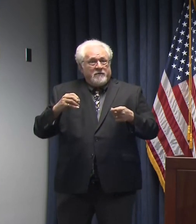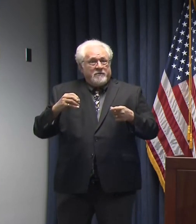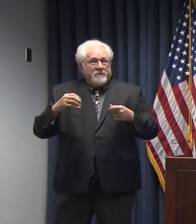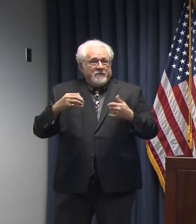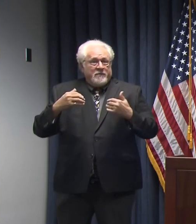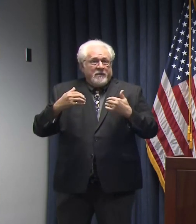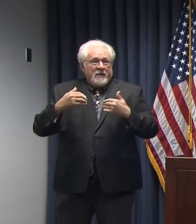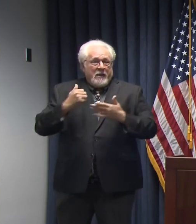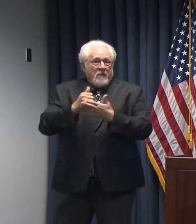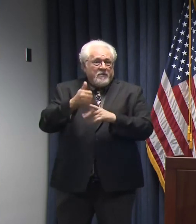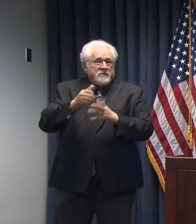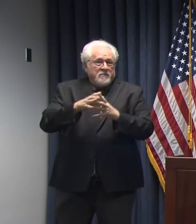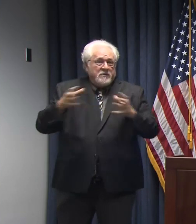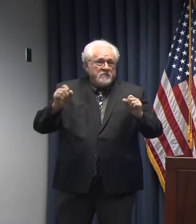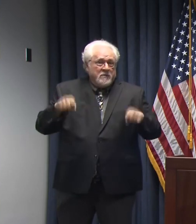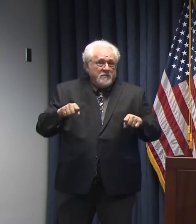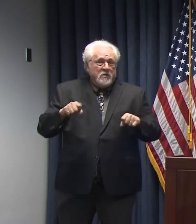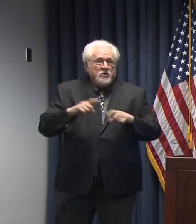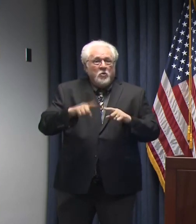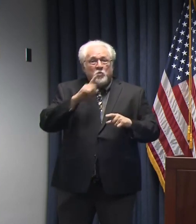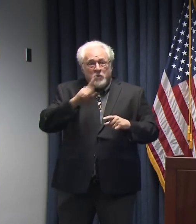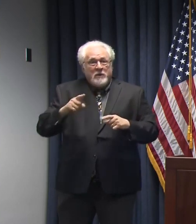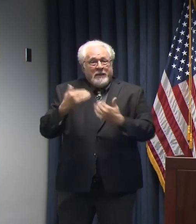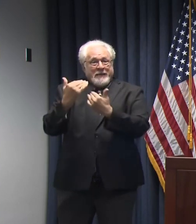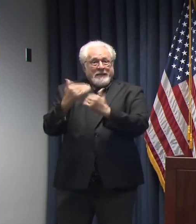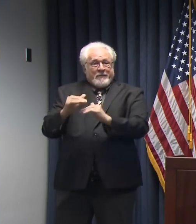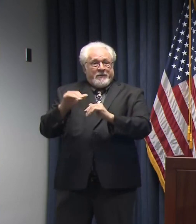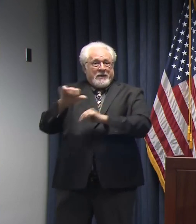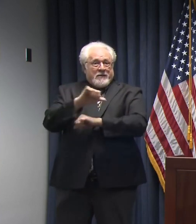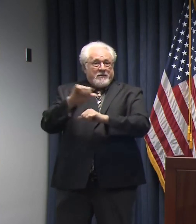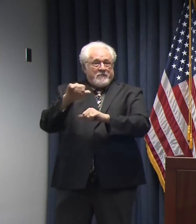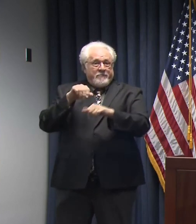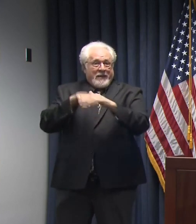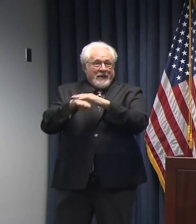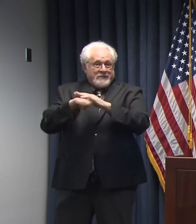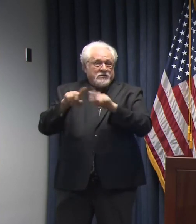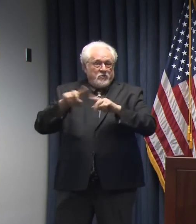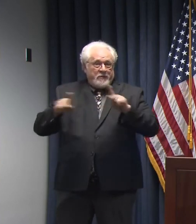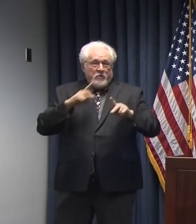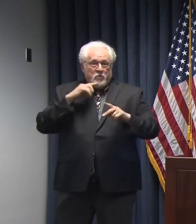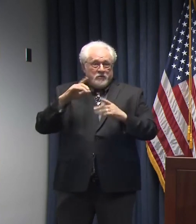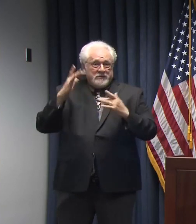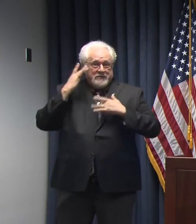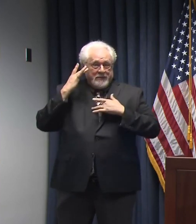but most importantly right now, to really try to limit access to people who are sick and exposure.